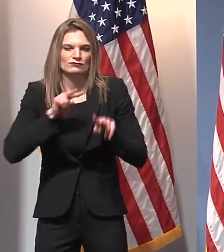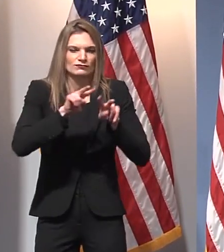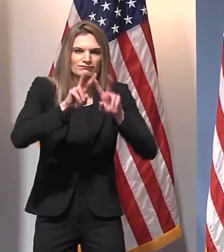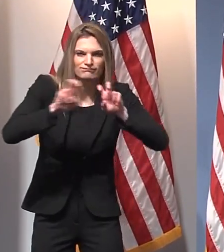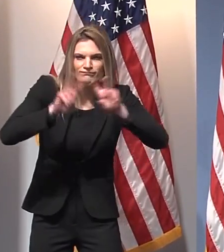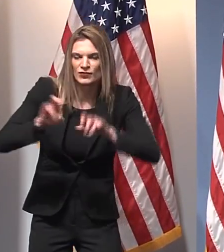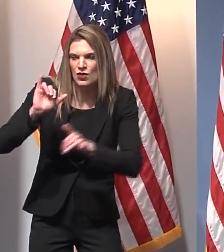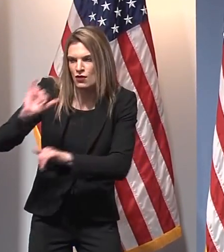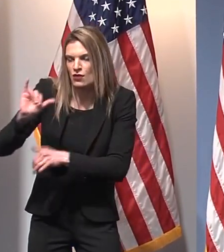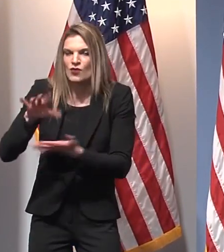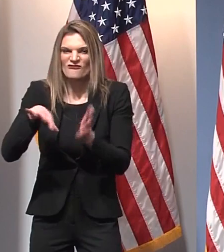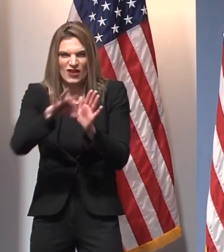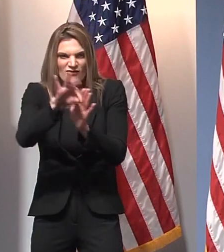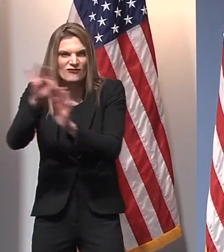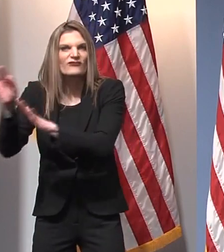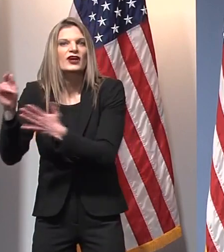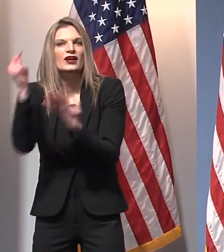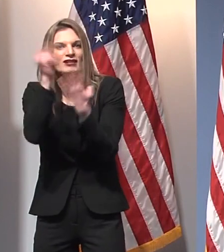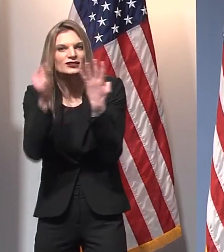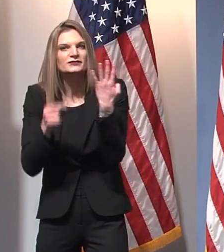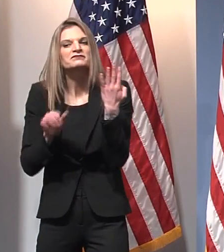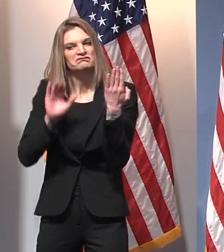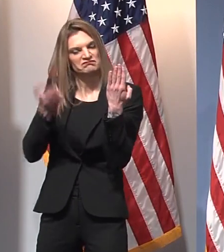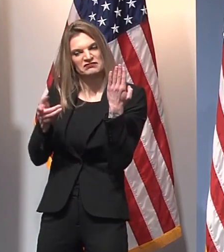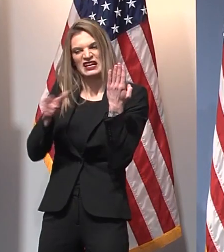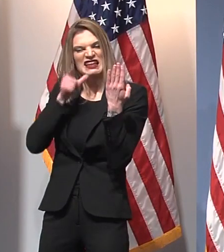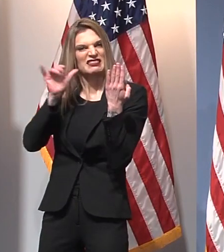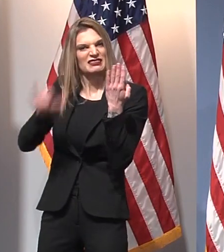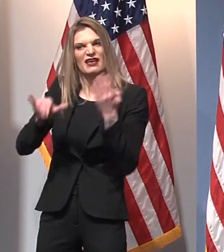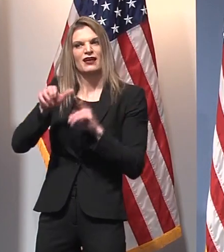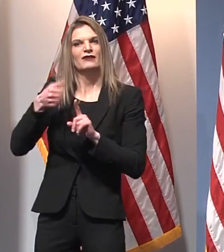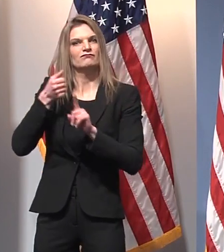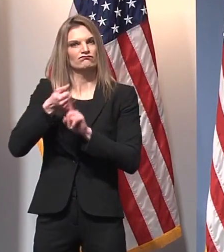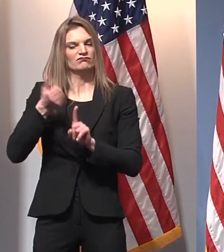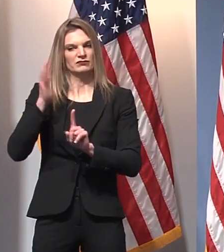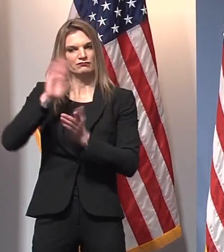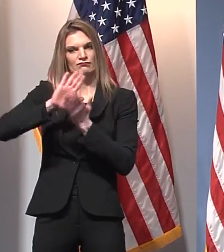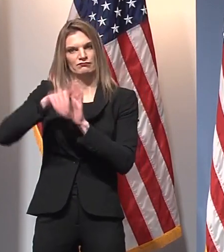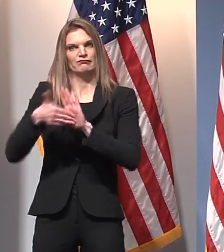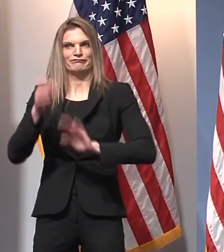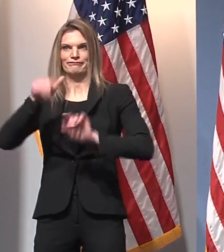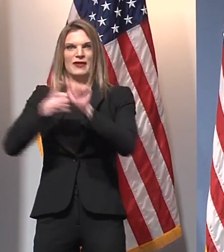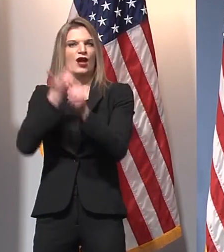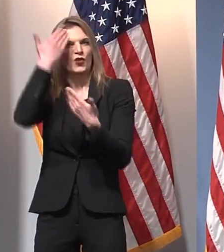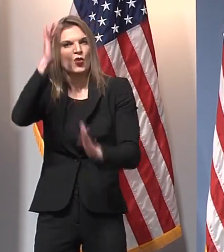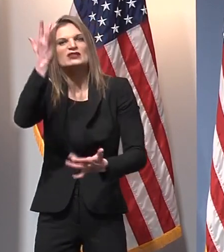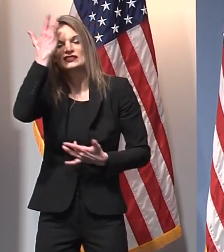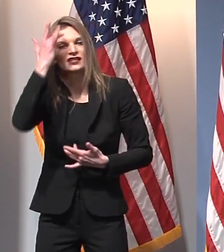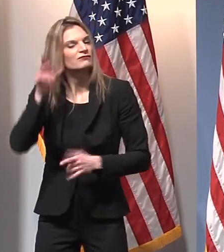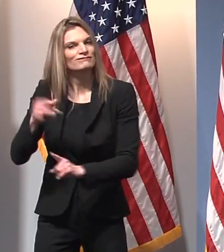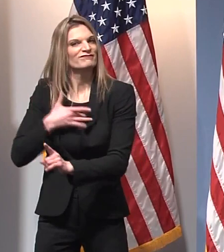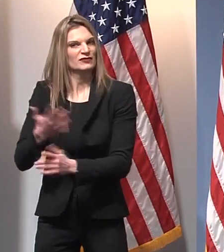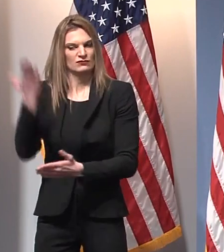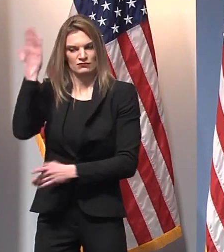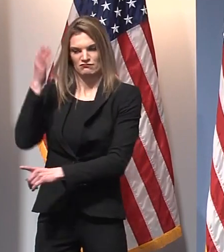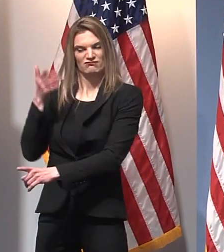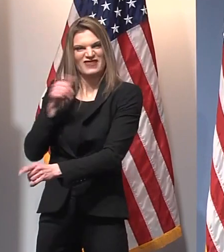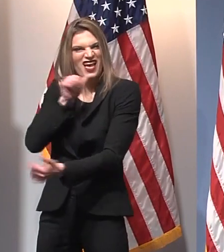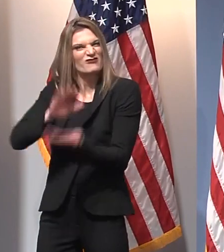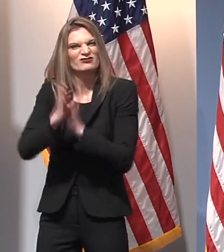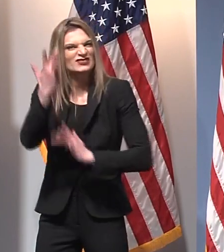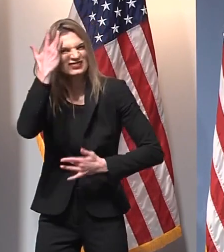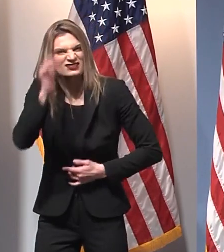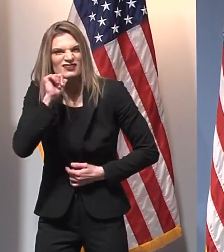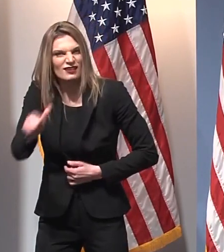pediatric practices. And then in the fall, as schools began to reopen their doors all across the country, what we learned was that very